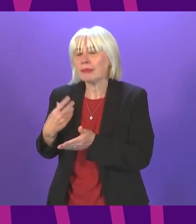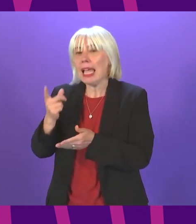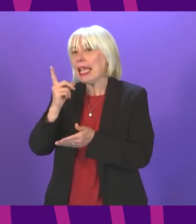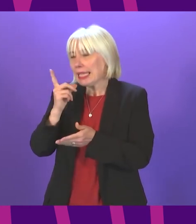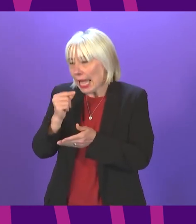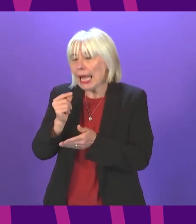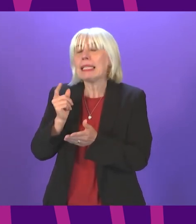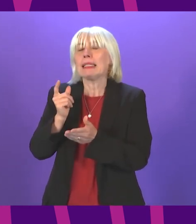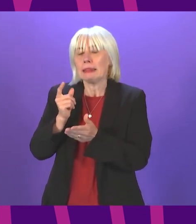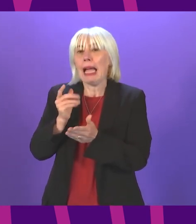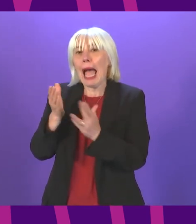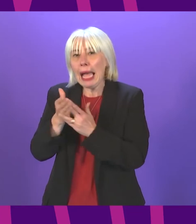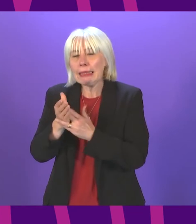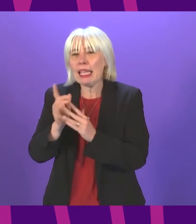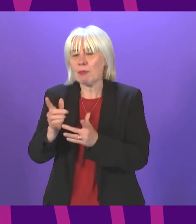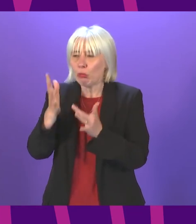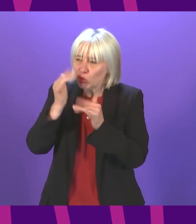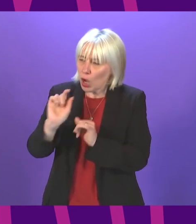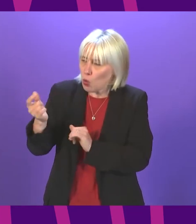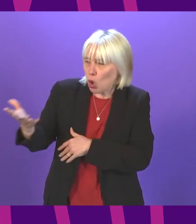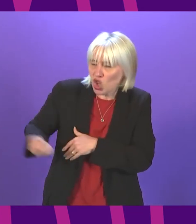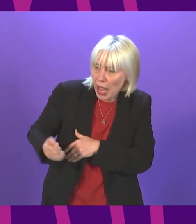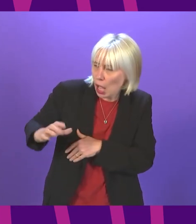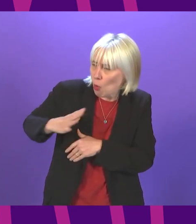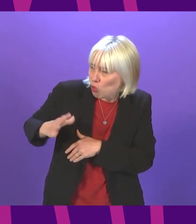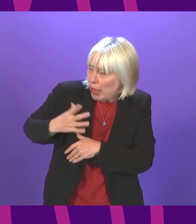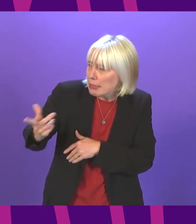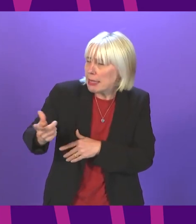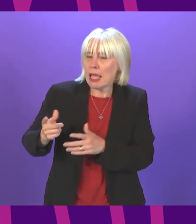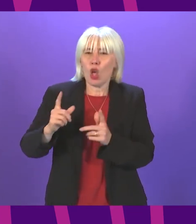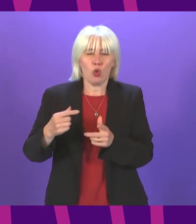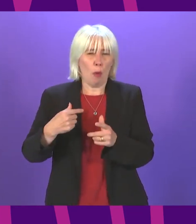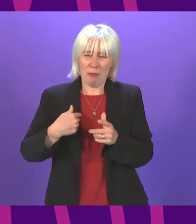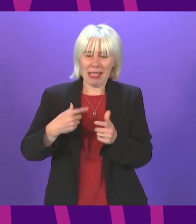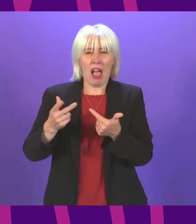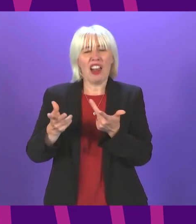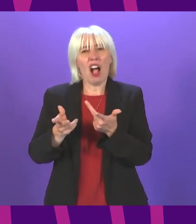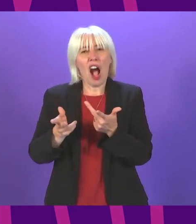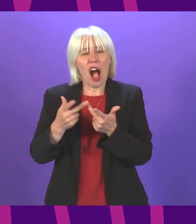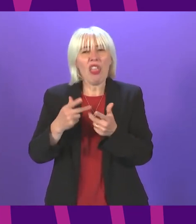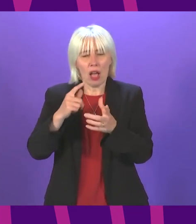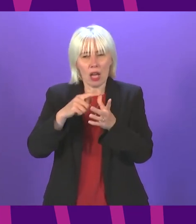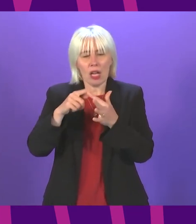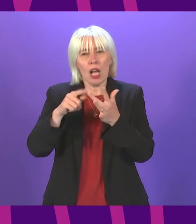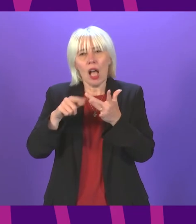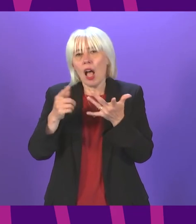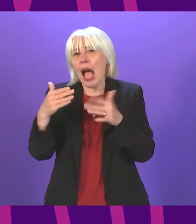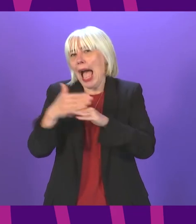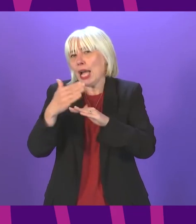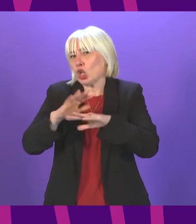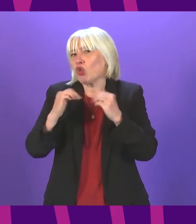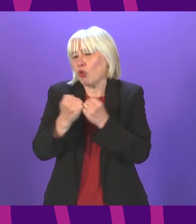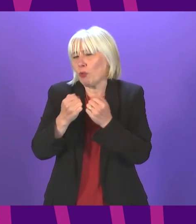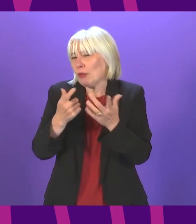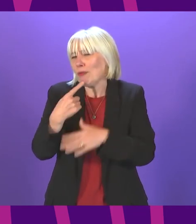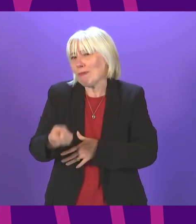is means tested I along with Dr Gordon Baird Dr Angela Armstrong and Galloway Community Hospital Action Group have been